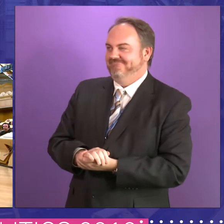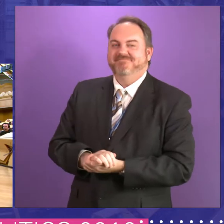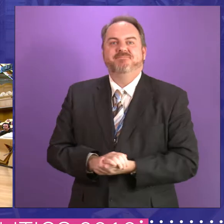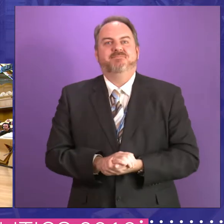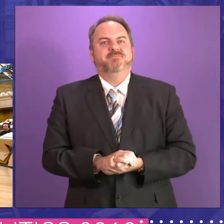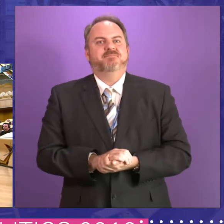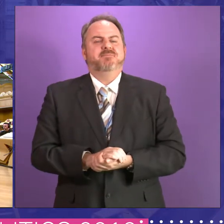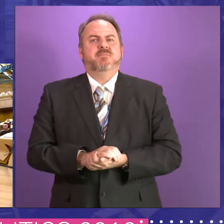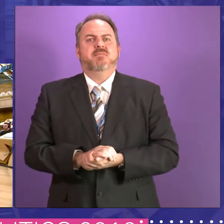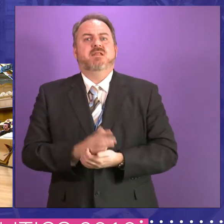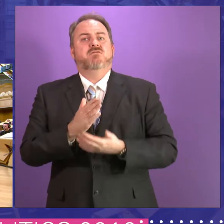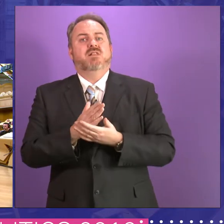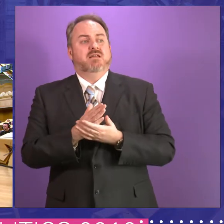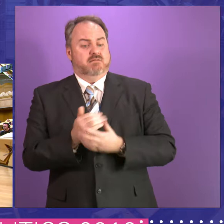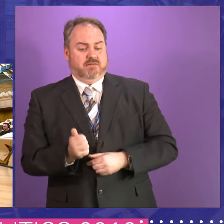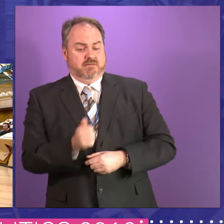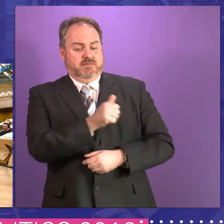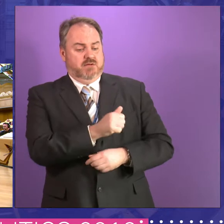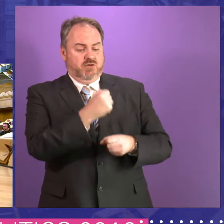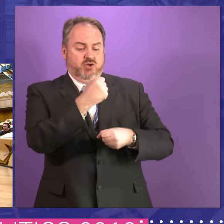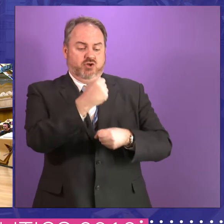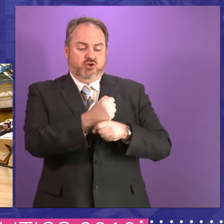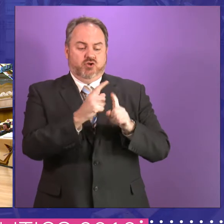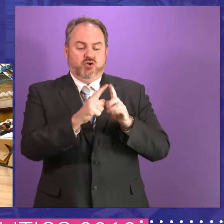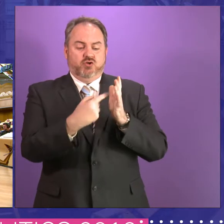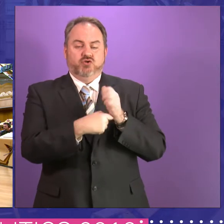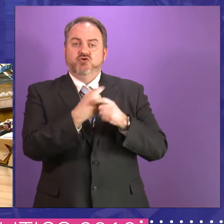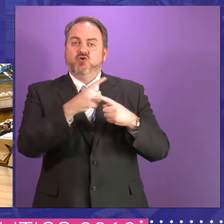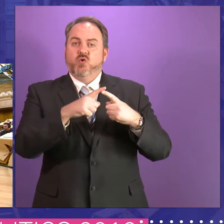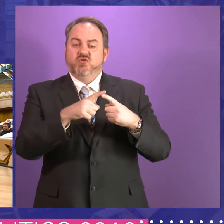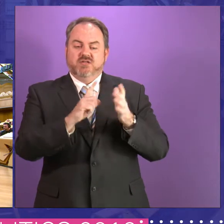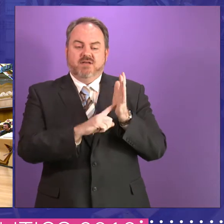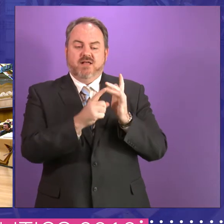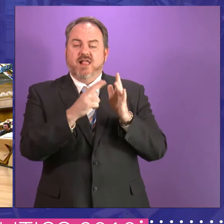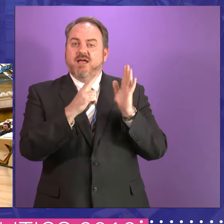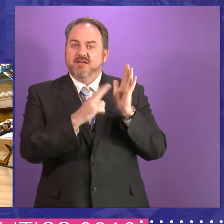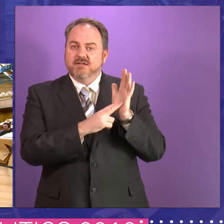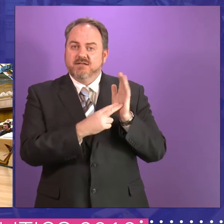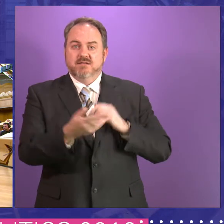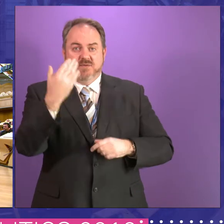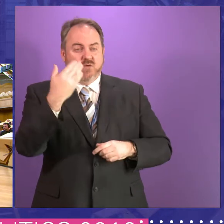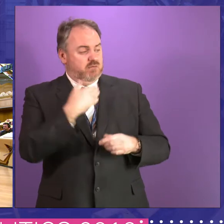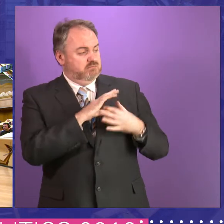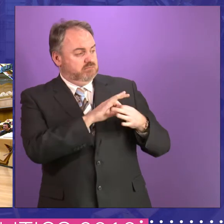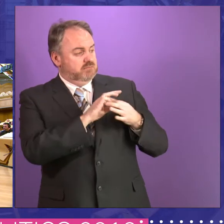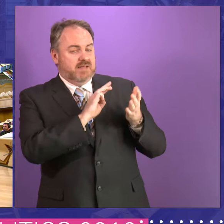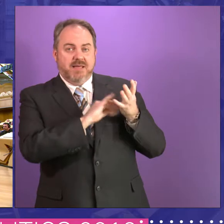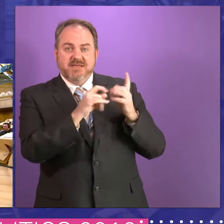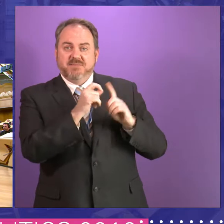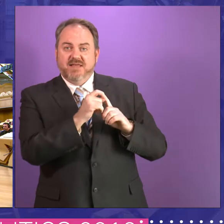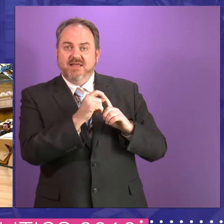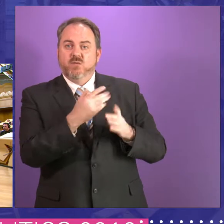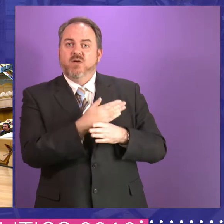And on Robin's immediate left, George Lyon, who not only was an MSP colleague, a Liberal Democrat